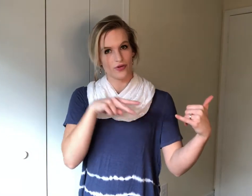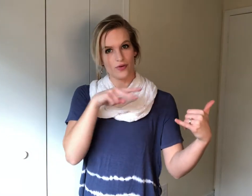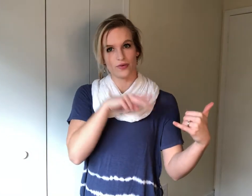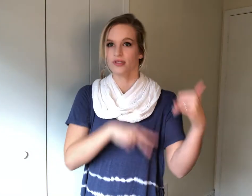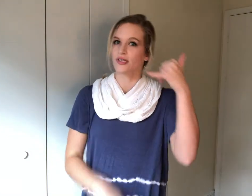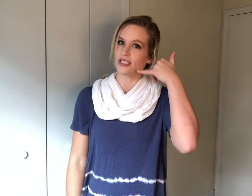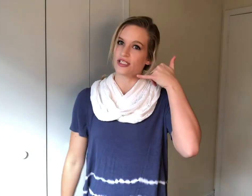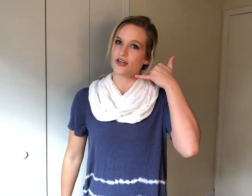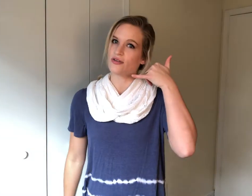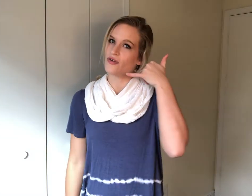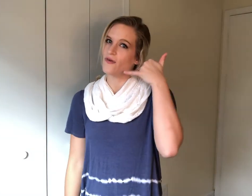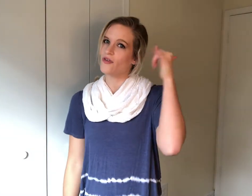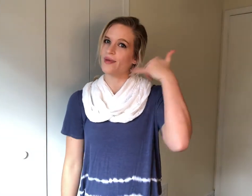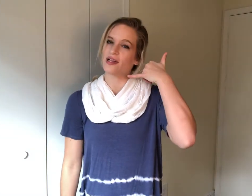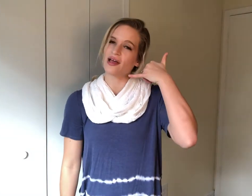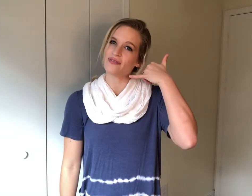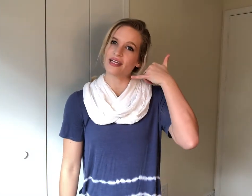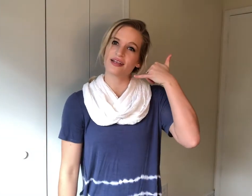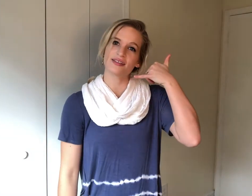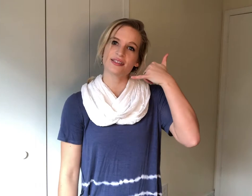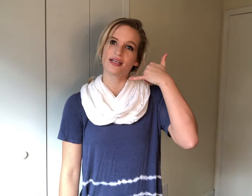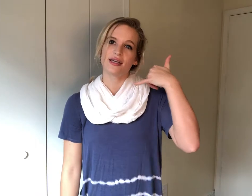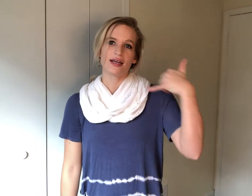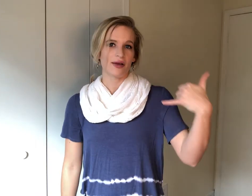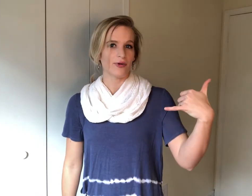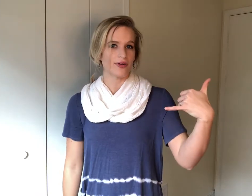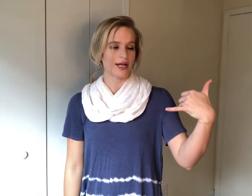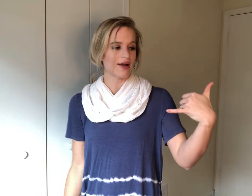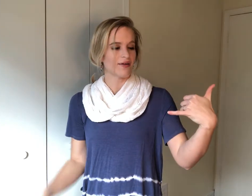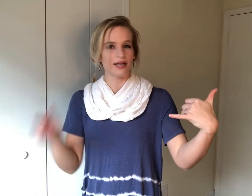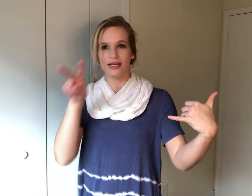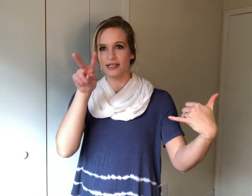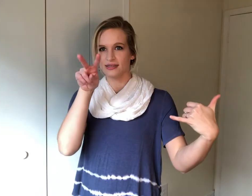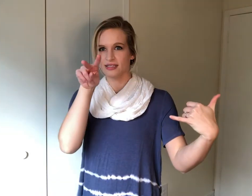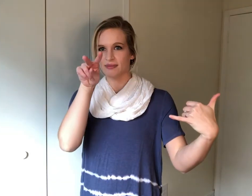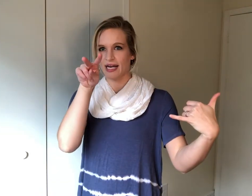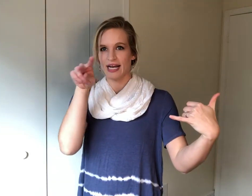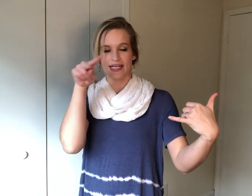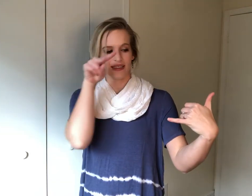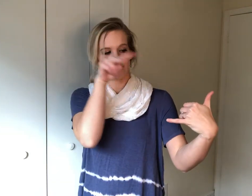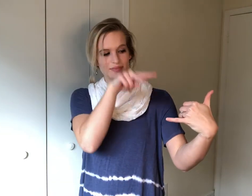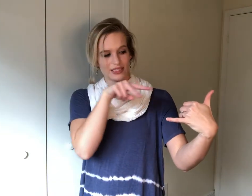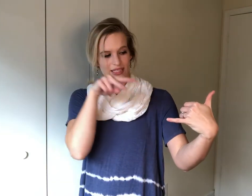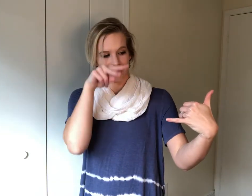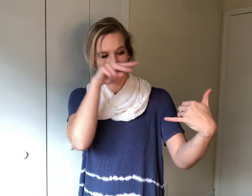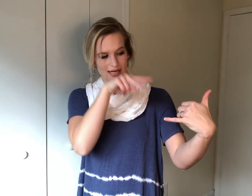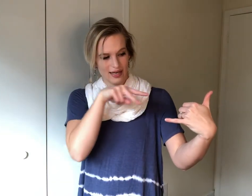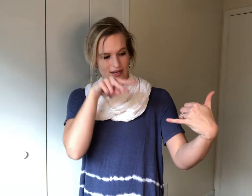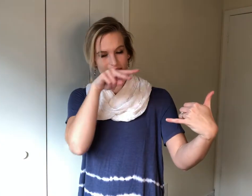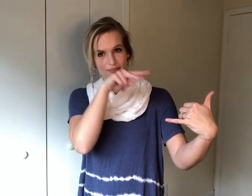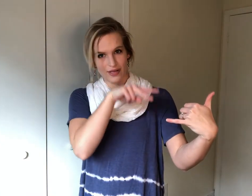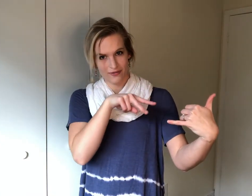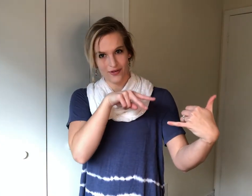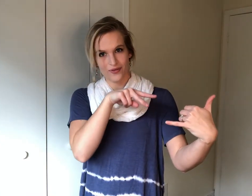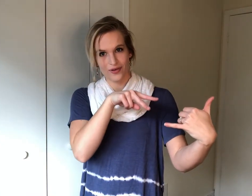phone so I just show a phone with my left hand I pull it out and these are my eyes and I'm staring at my phone